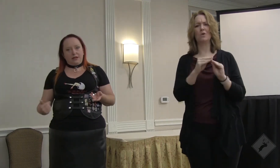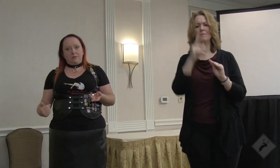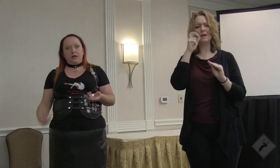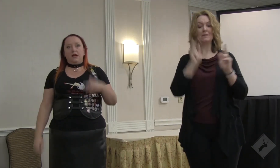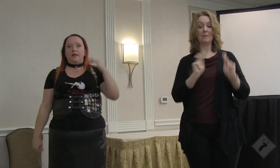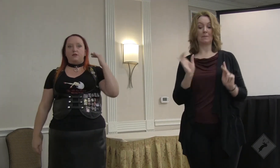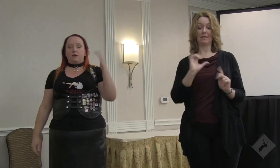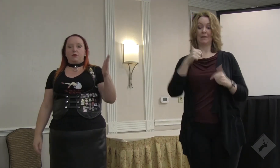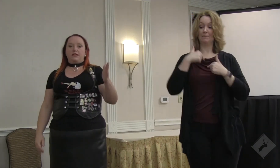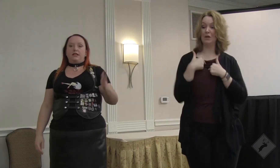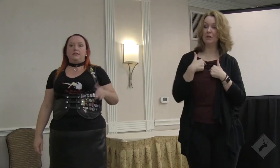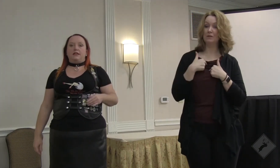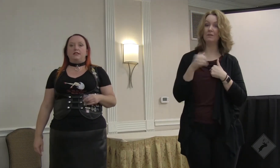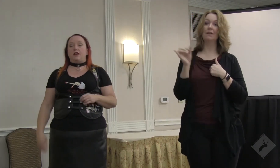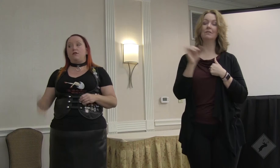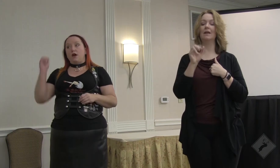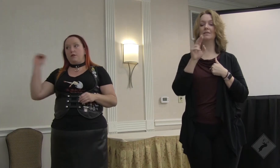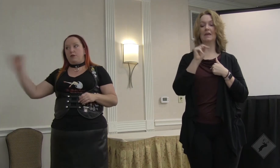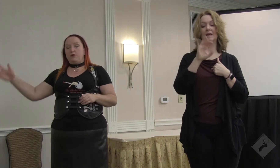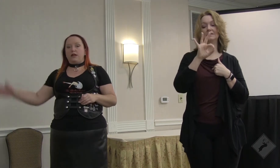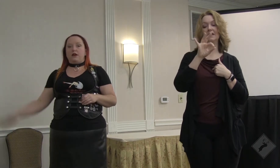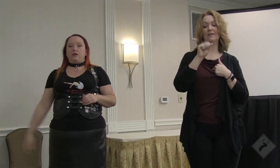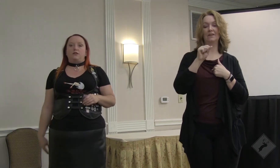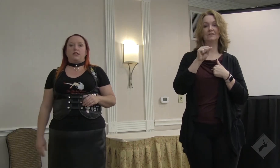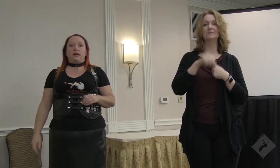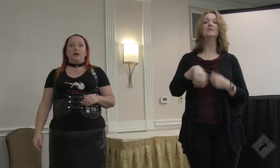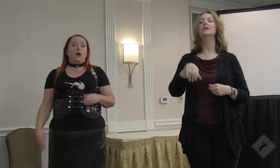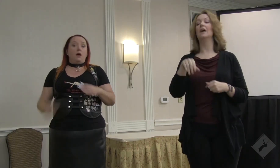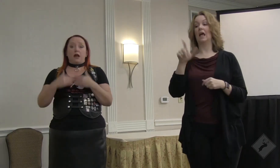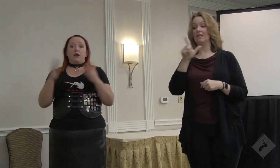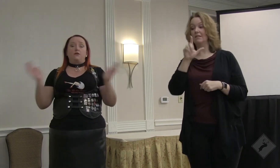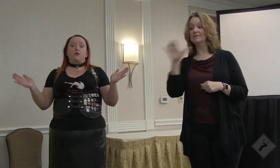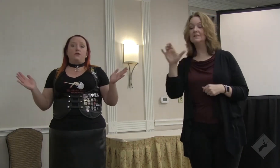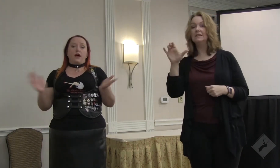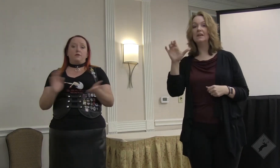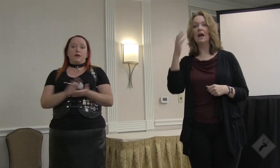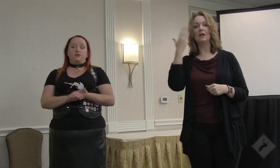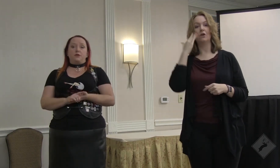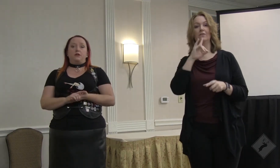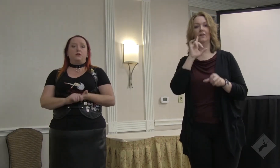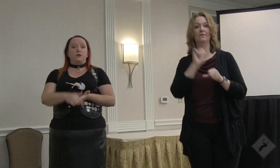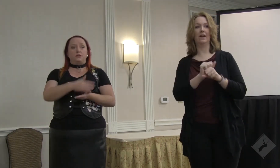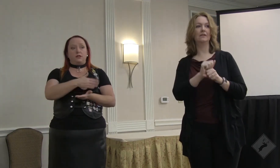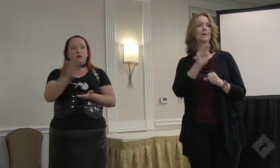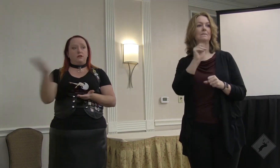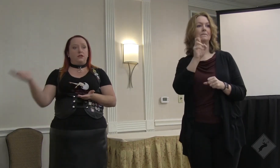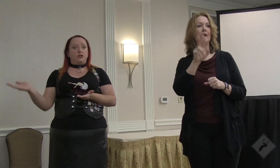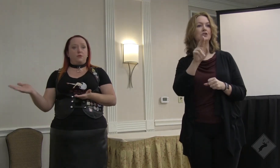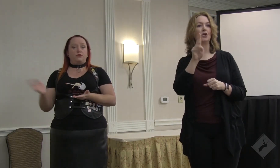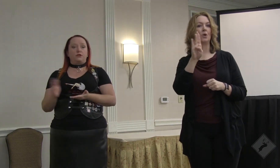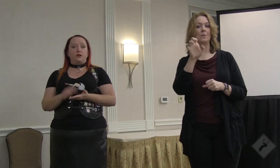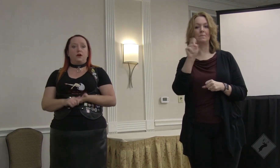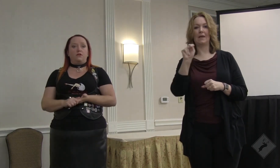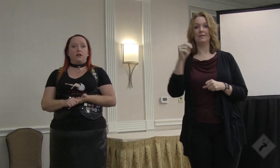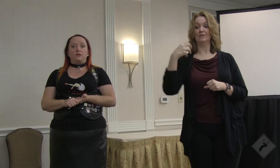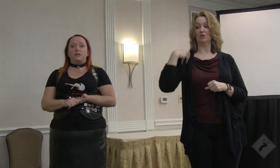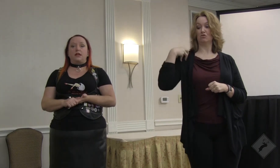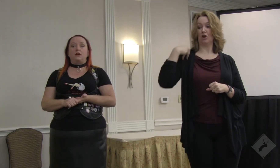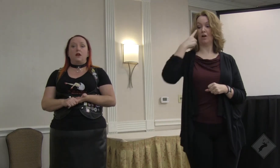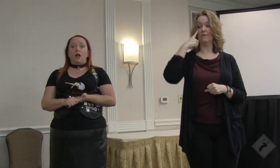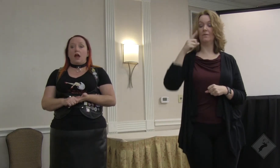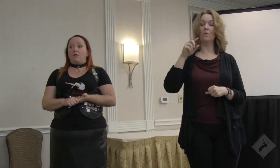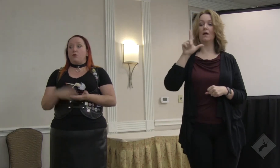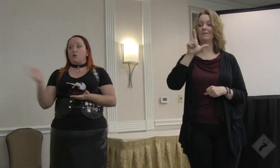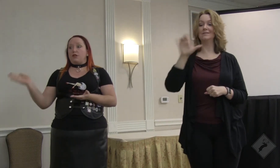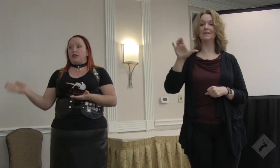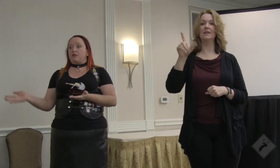there's people like me, there's people like the NCSF, the people at LLC. I mean, I know for a fact, Master Ben, who is the the chairperson of LLC.